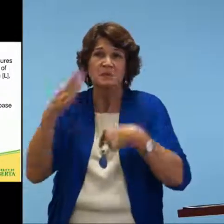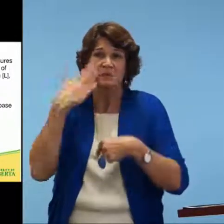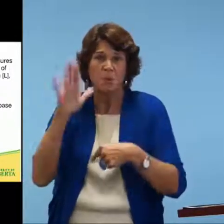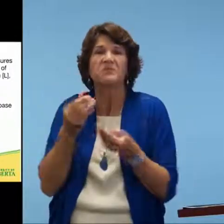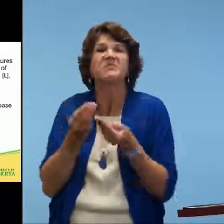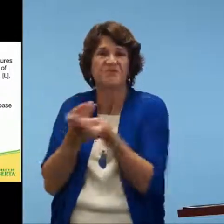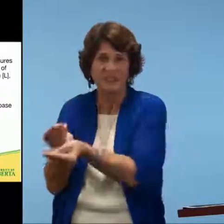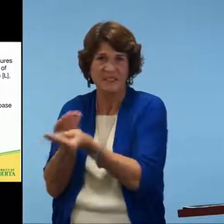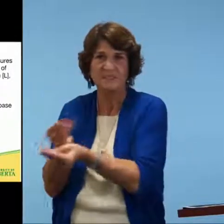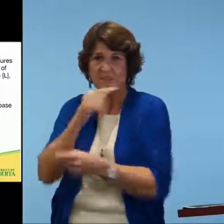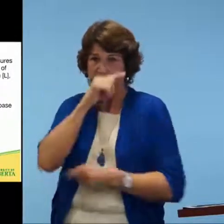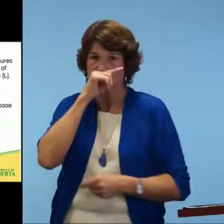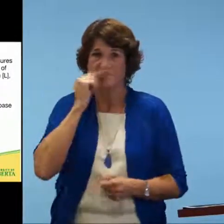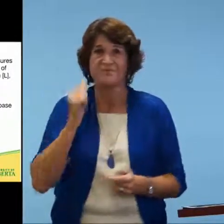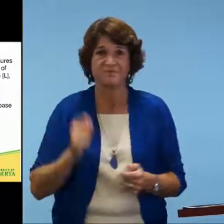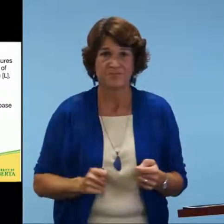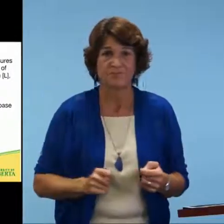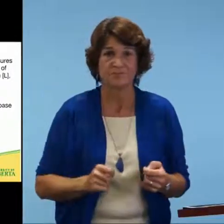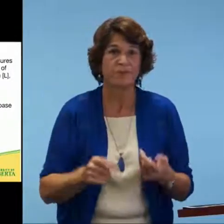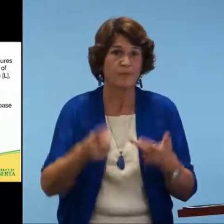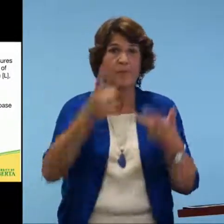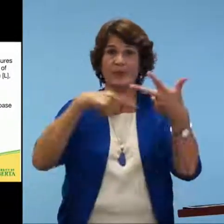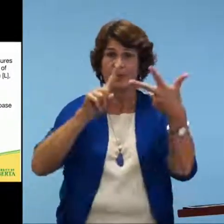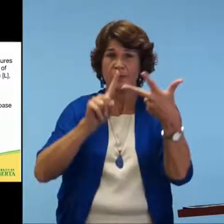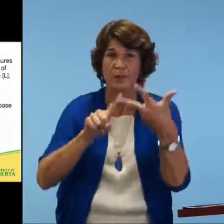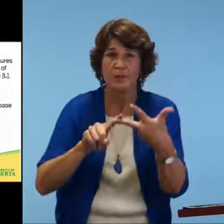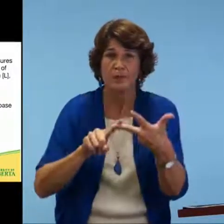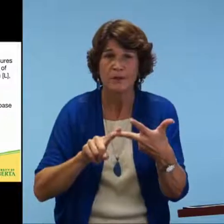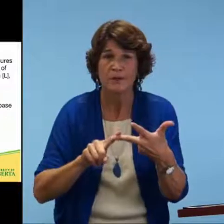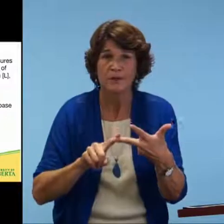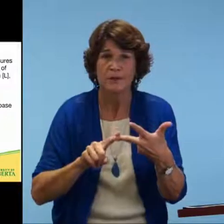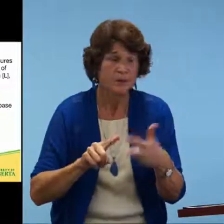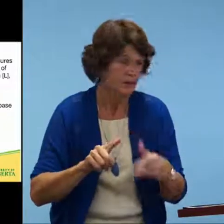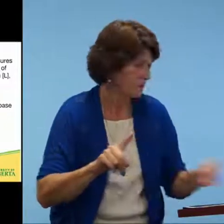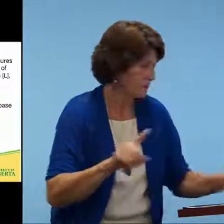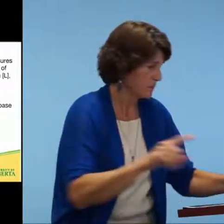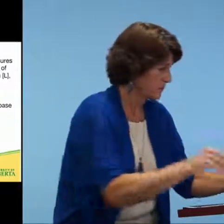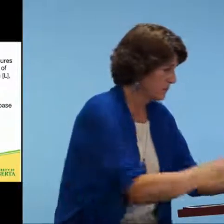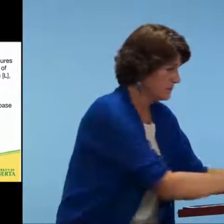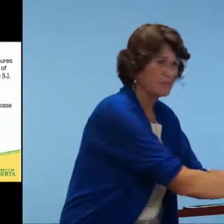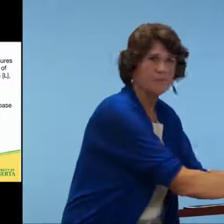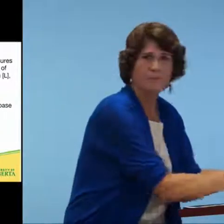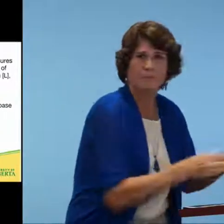So we give them a few signs and if they don't know those signs, then we can try to work through that in that moment.